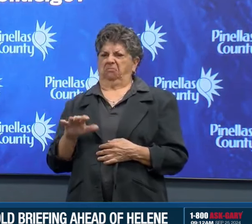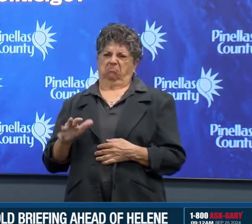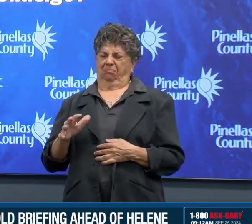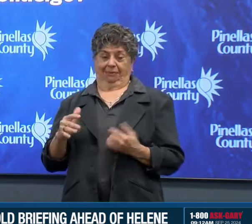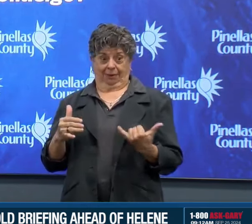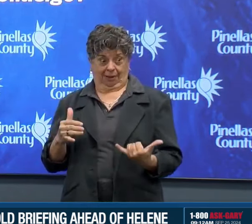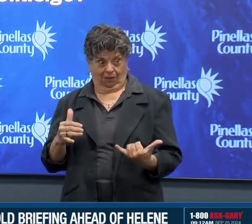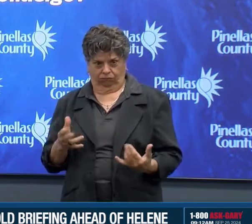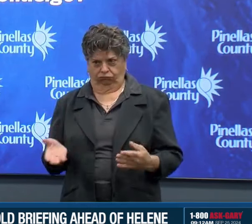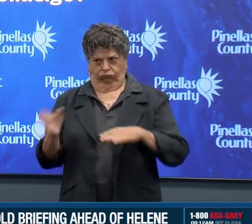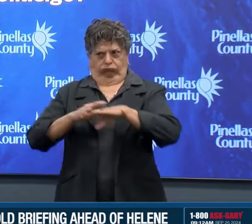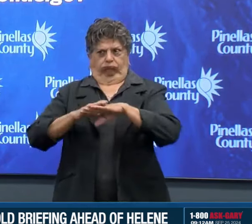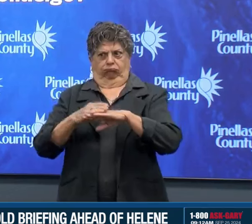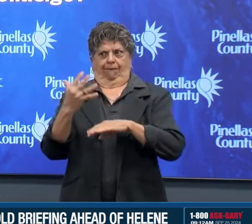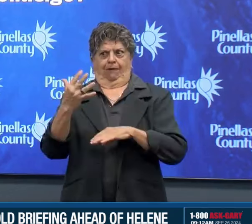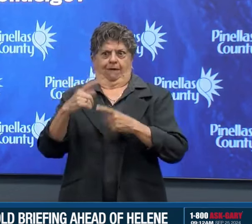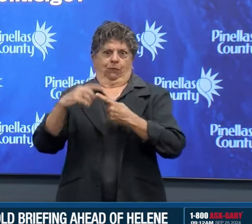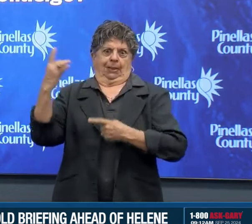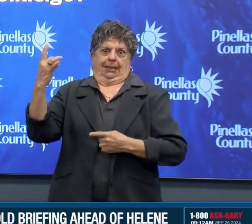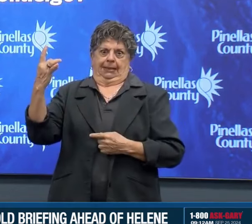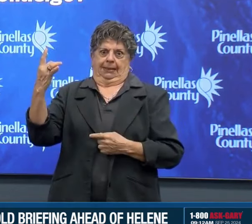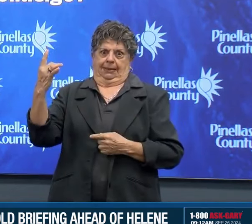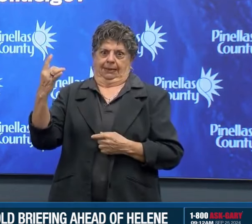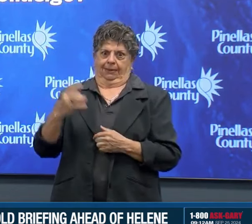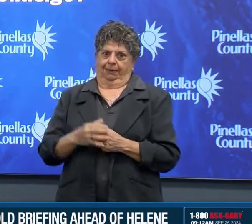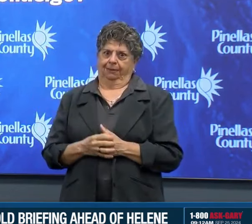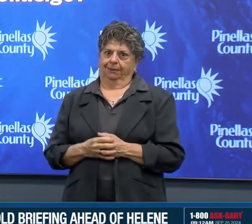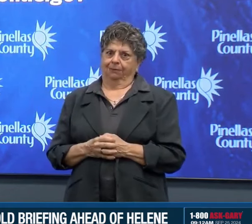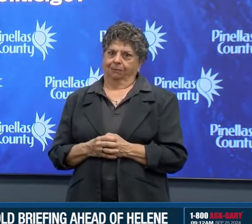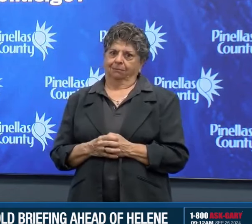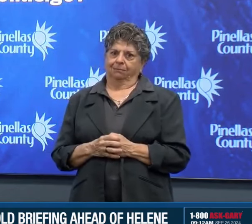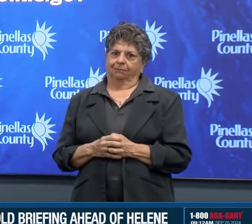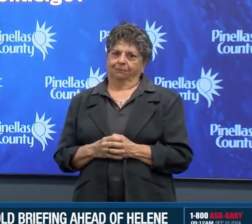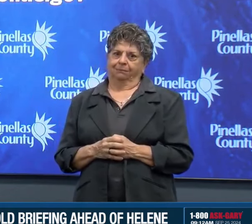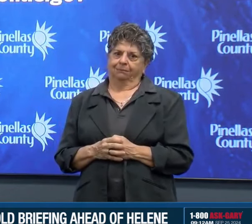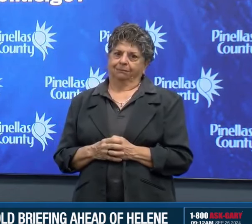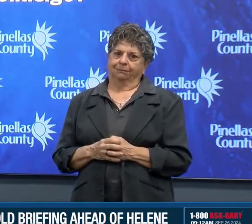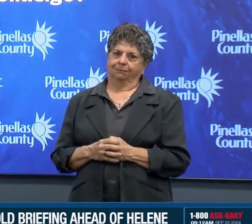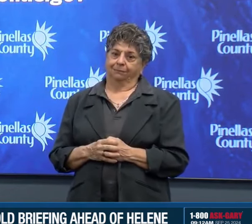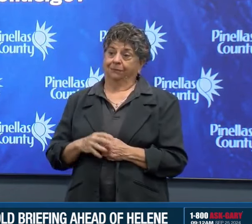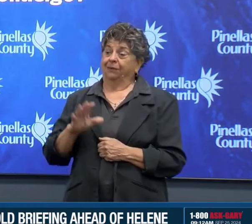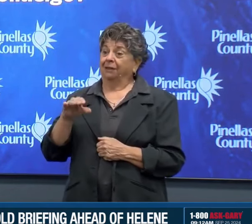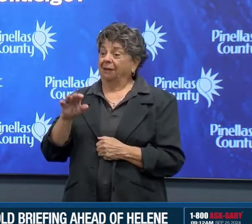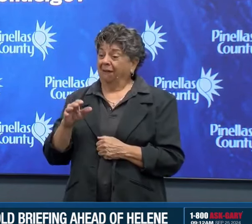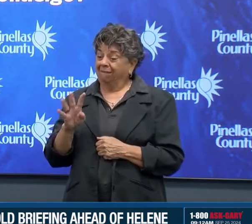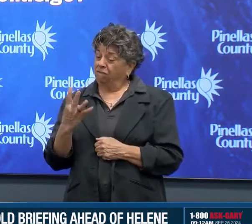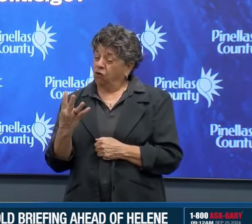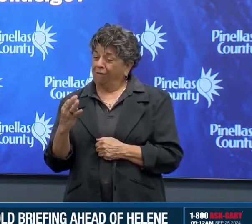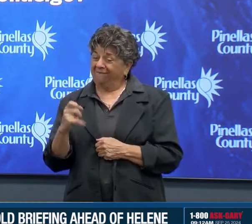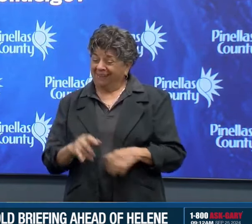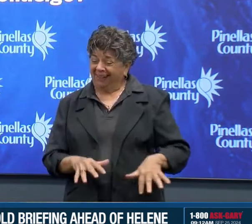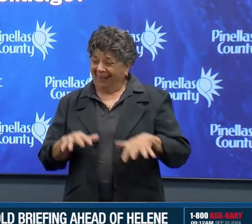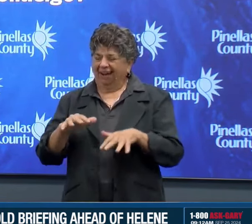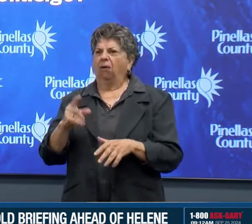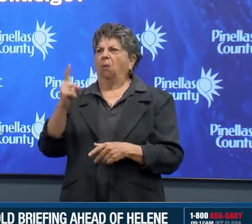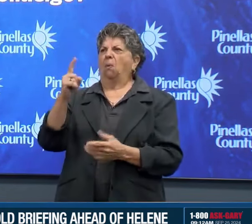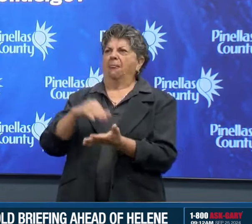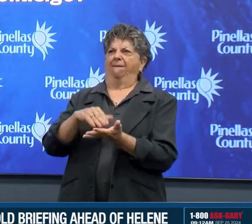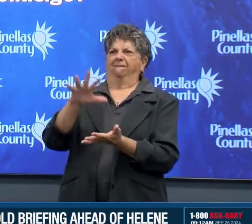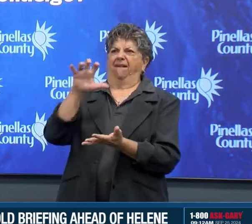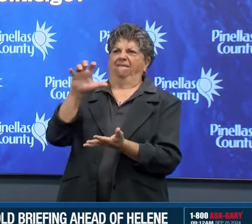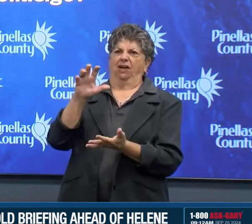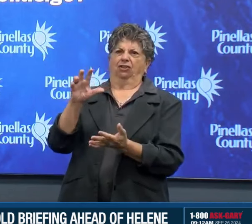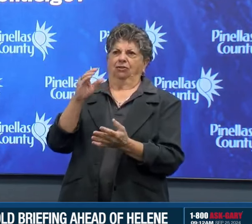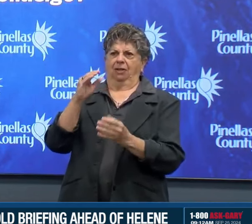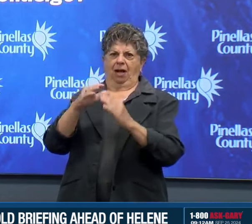homes that had water damage. Think about that. The impacts can be real. And when